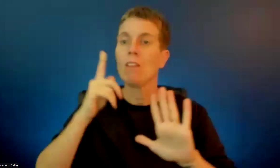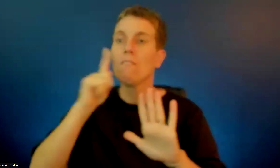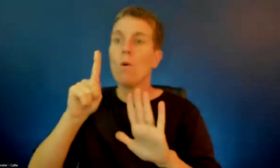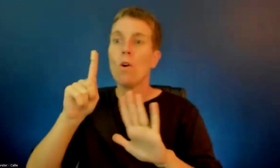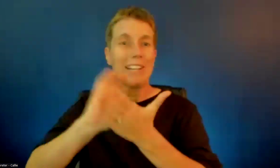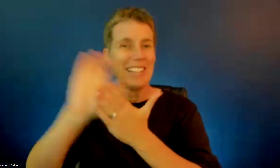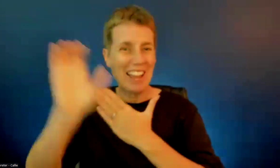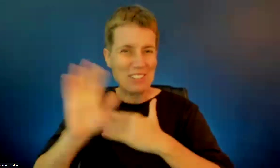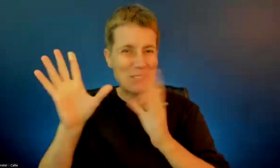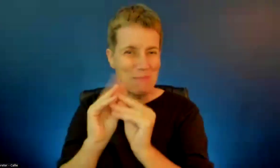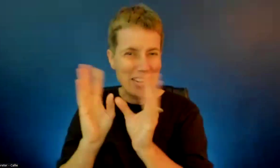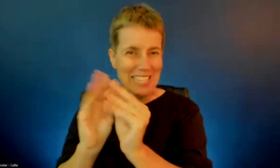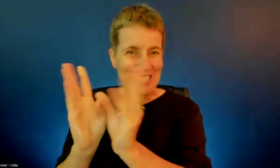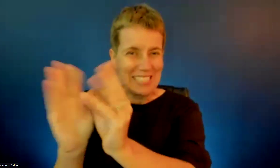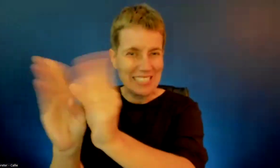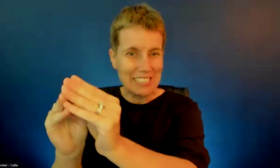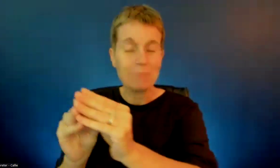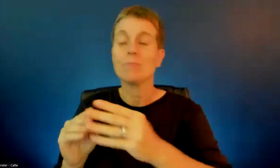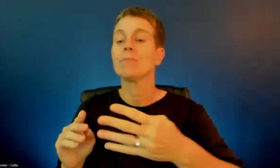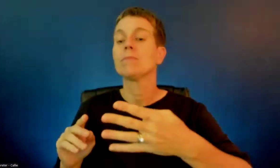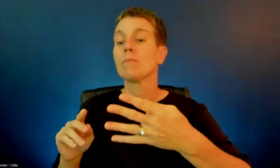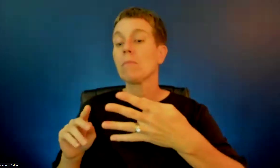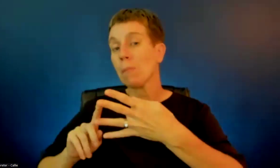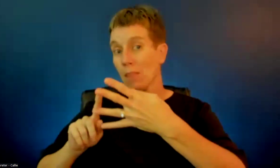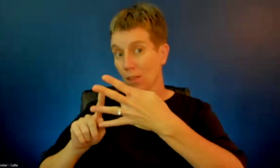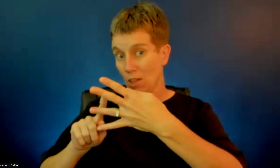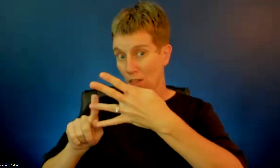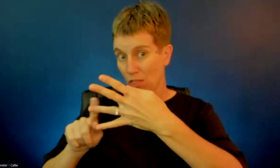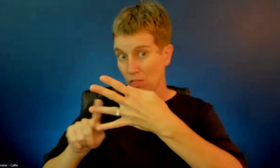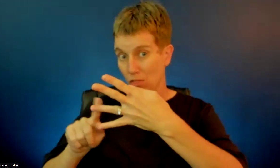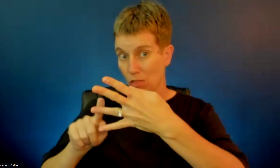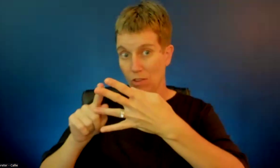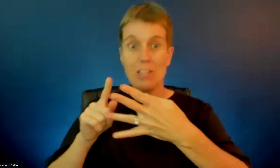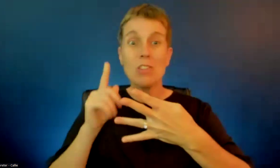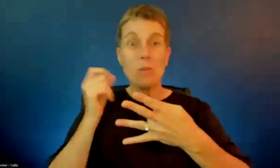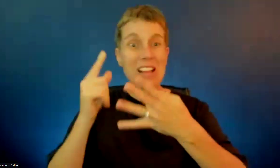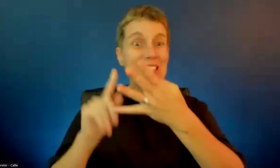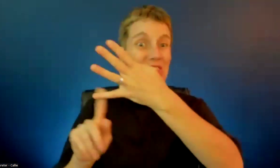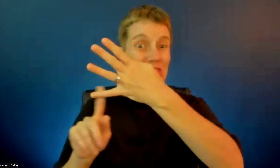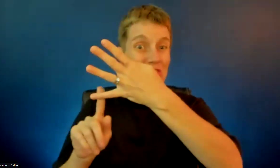of 2025 does not have any holidays.